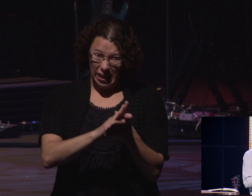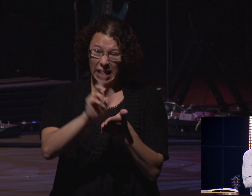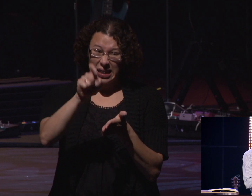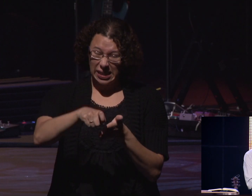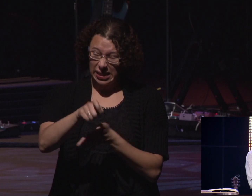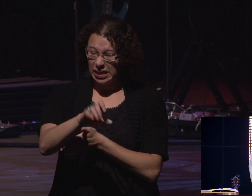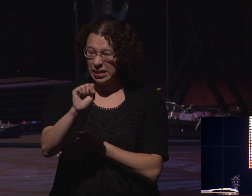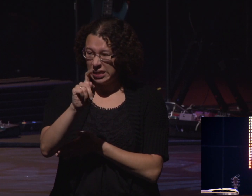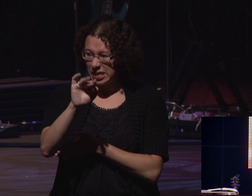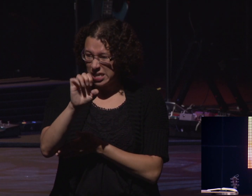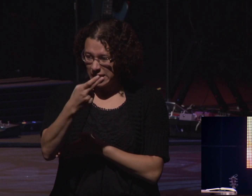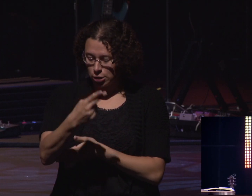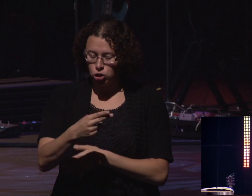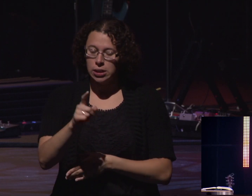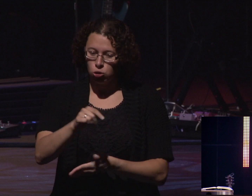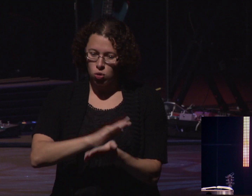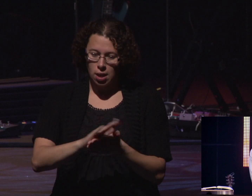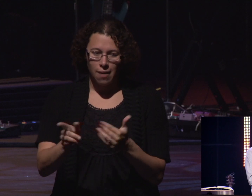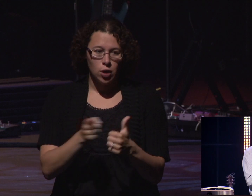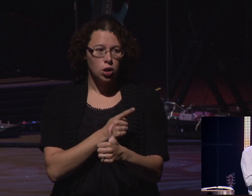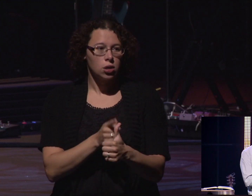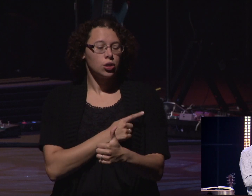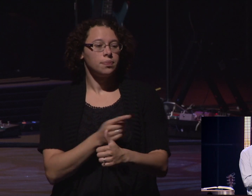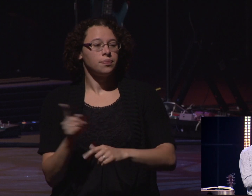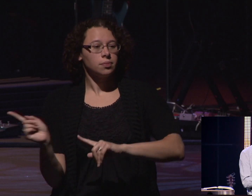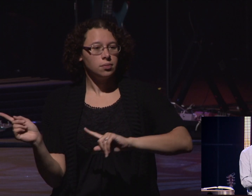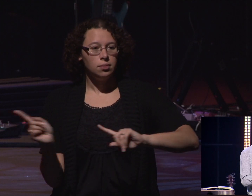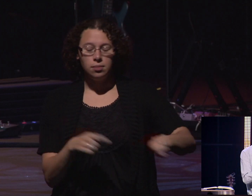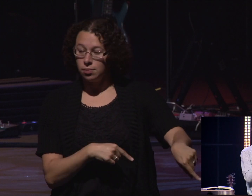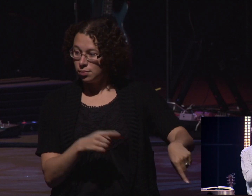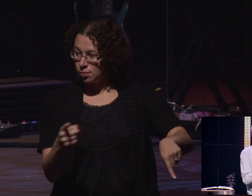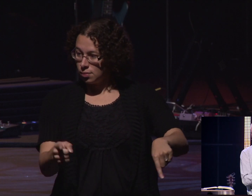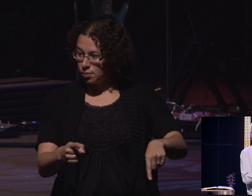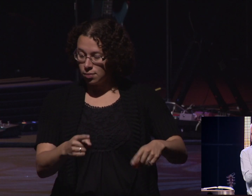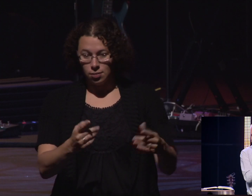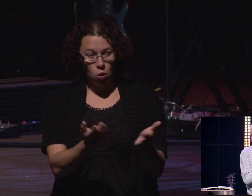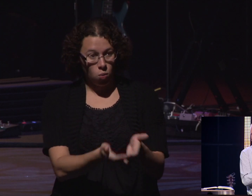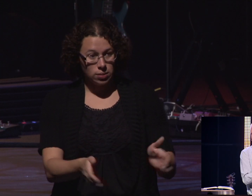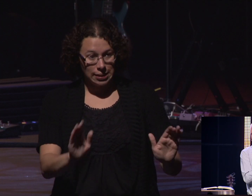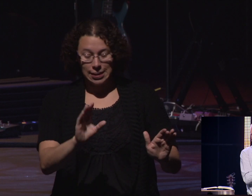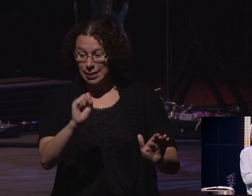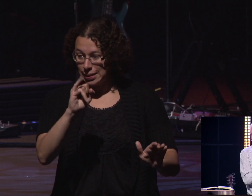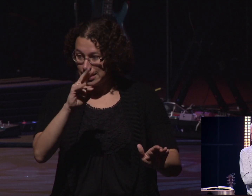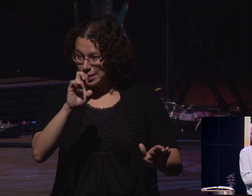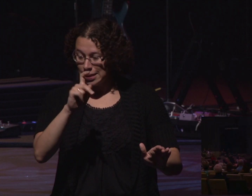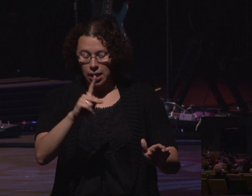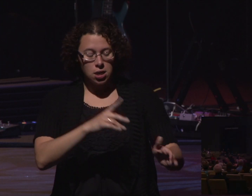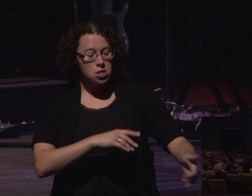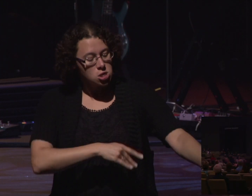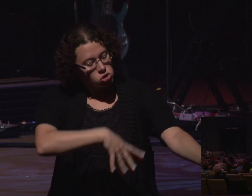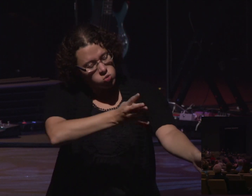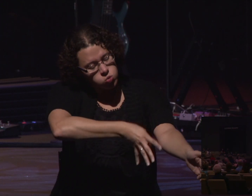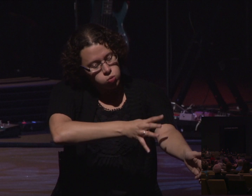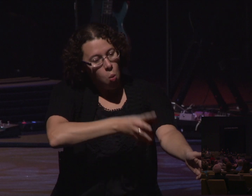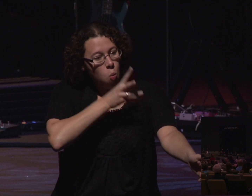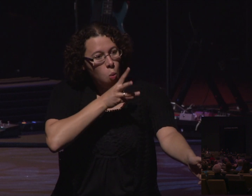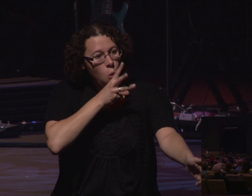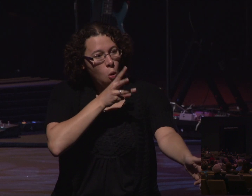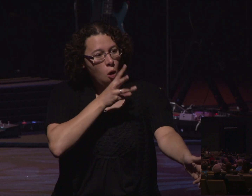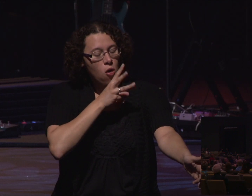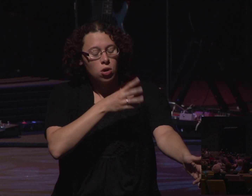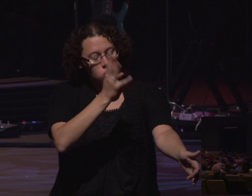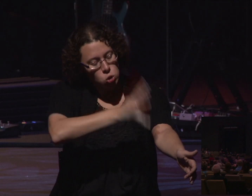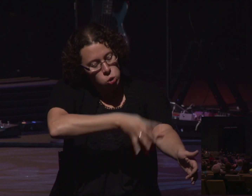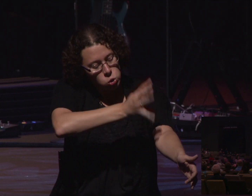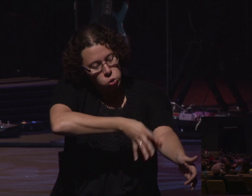So she proceeds to take me to the kitchen and over the sink and starts pouring all this peroxide in there. And it's got all this grease in it.